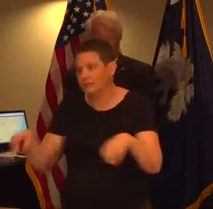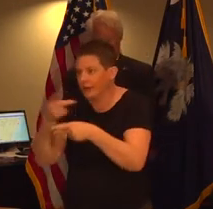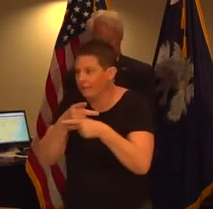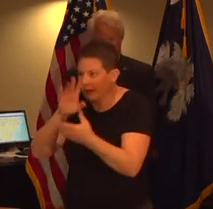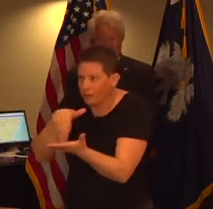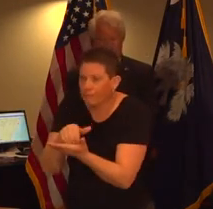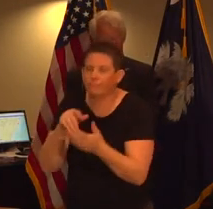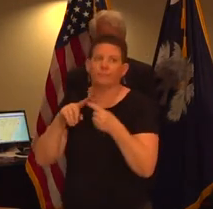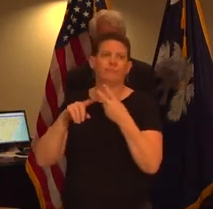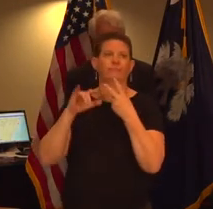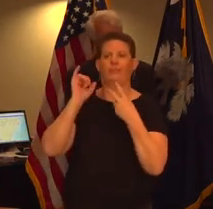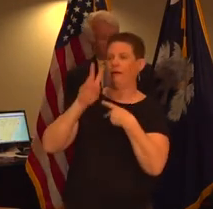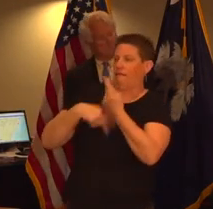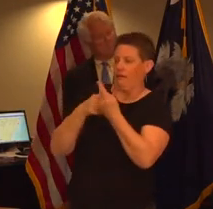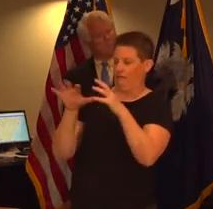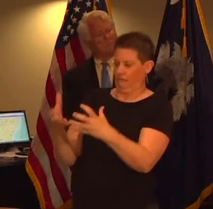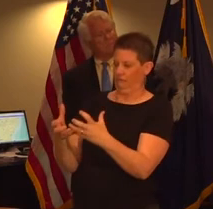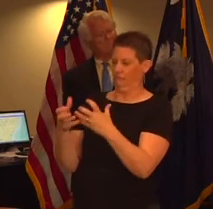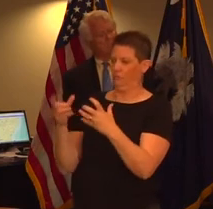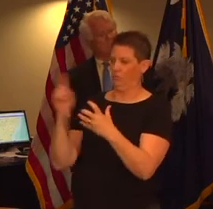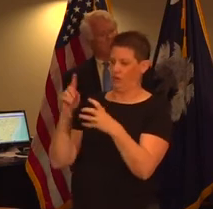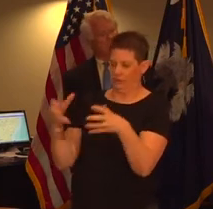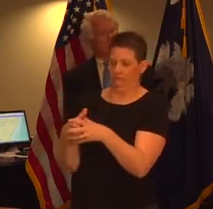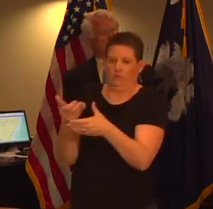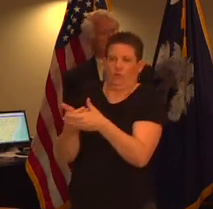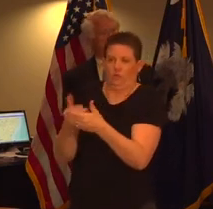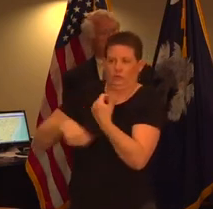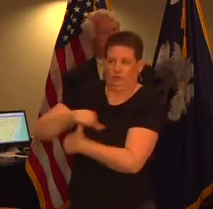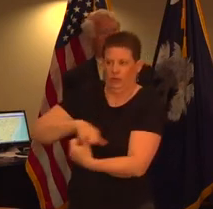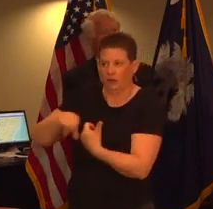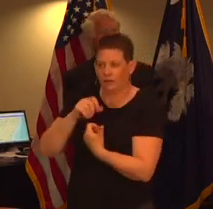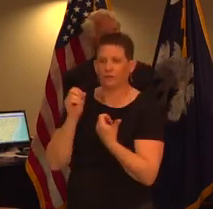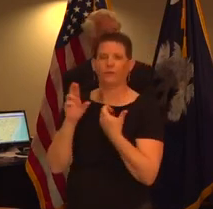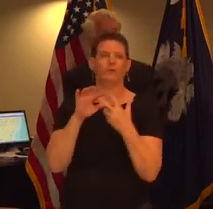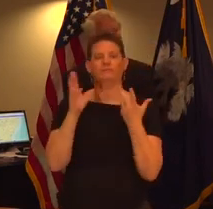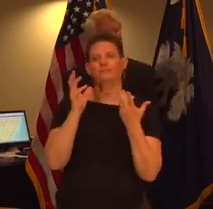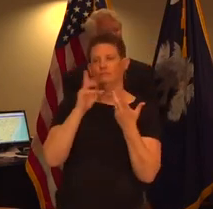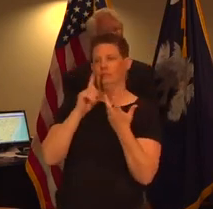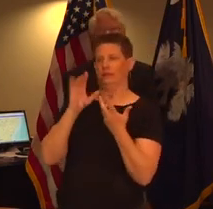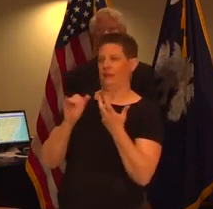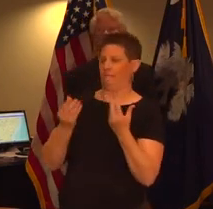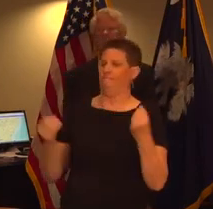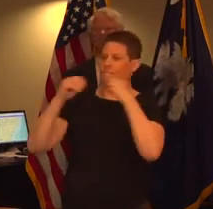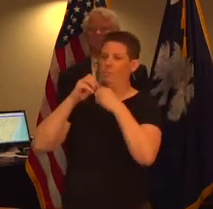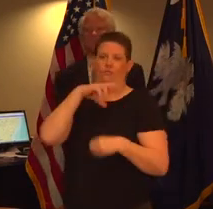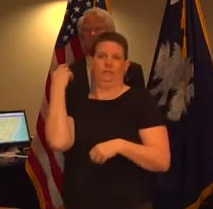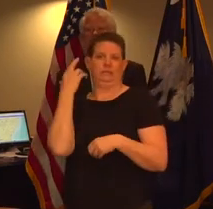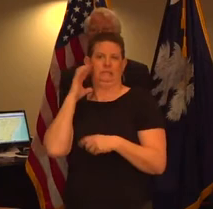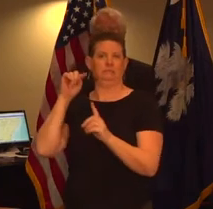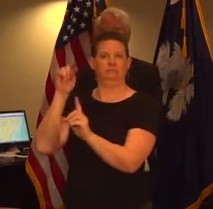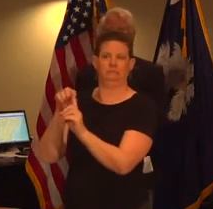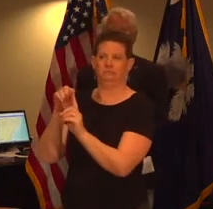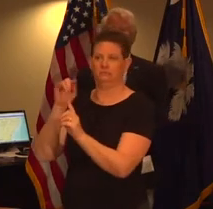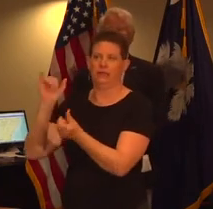focus on populations of individuals who could be at increased risk like specifically the elderly talk about what other number total